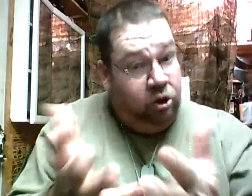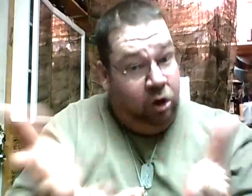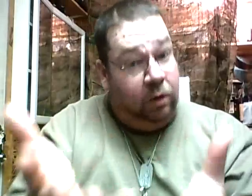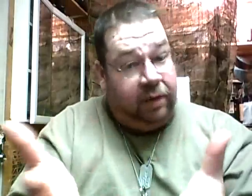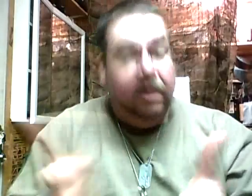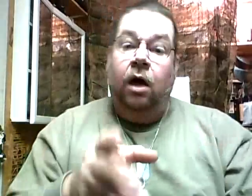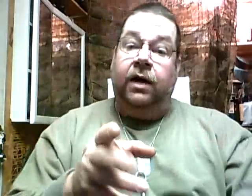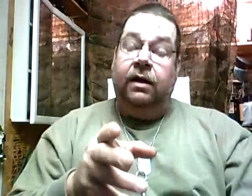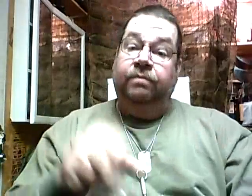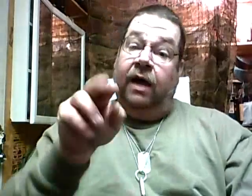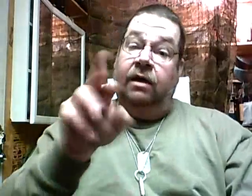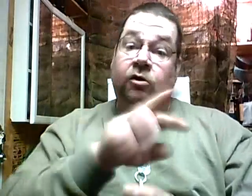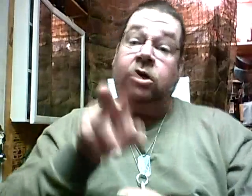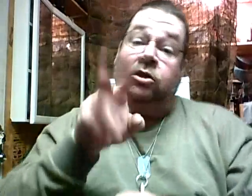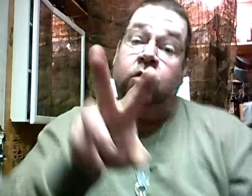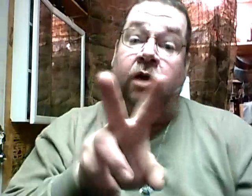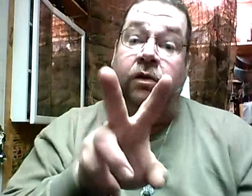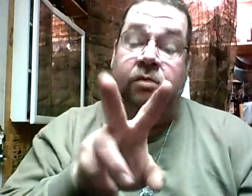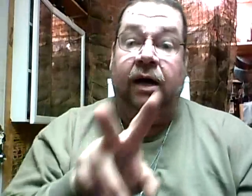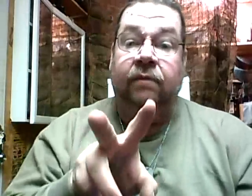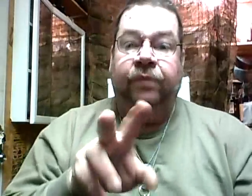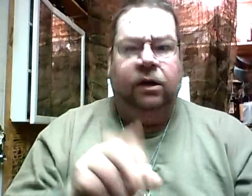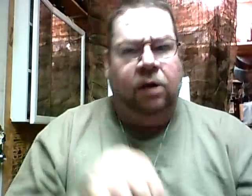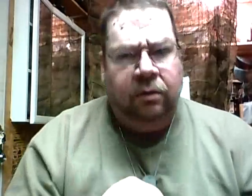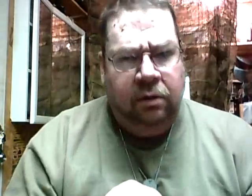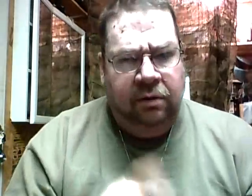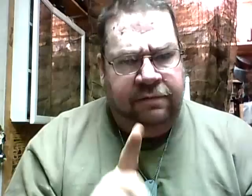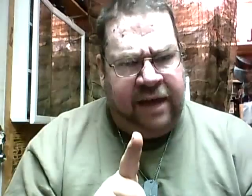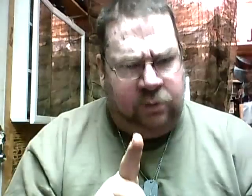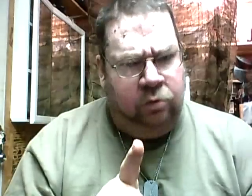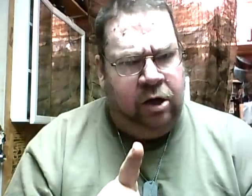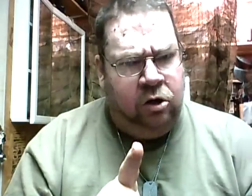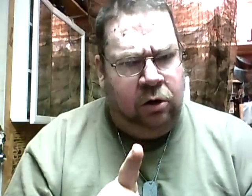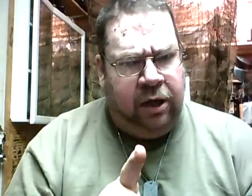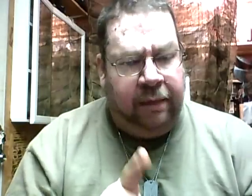You know what I mean. Okay? Now, if you look at two others of mine, and the fast one will be a good one to look at.